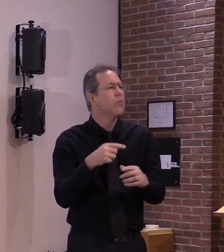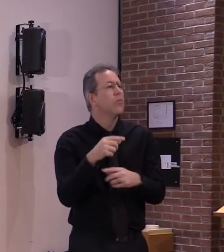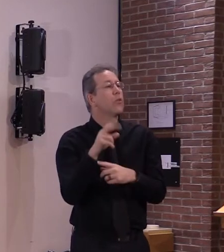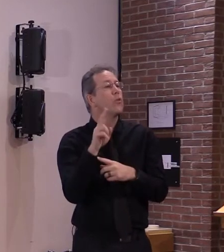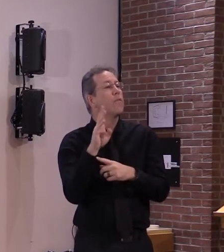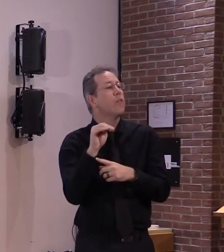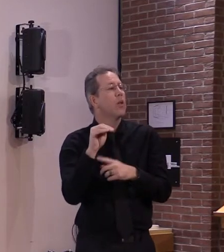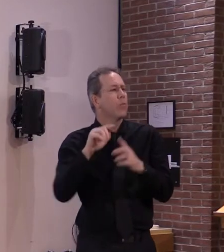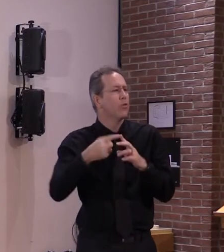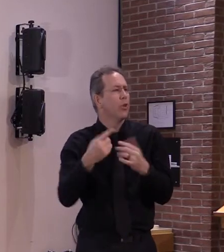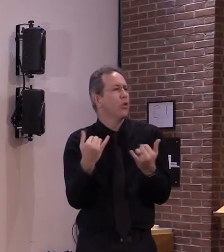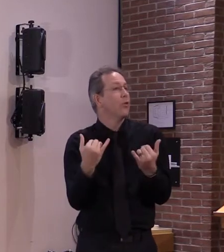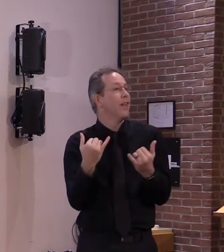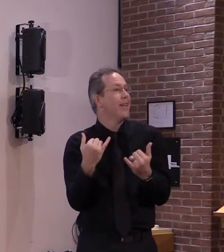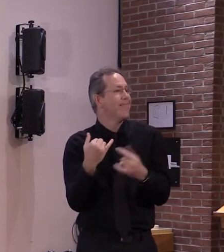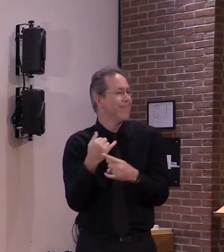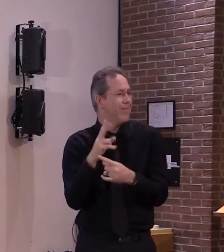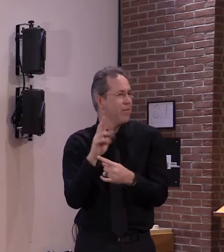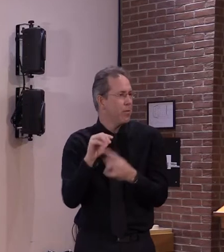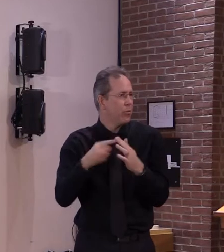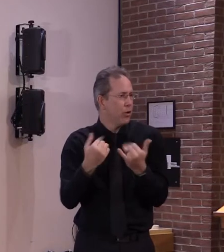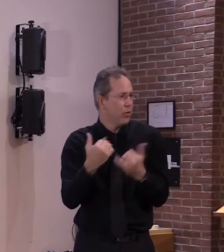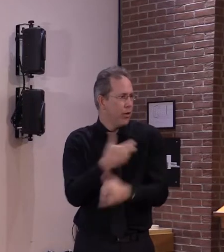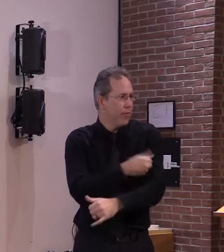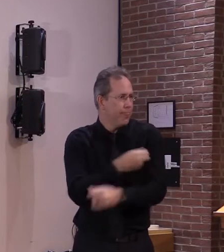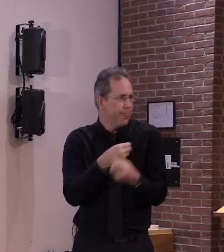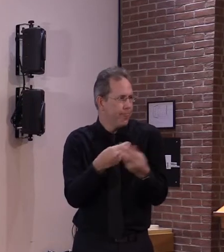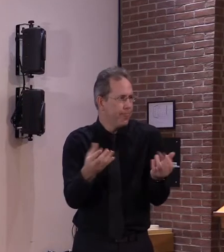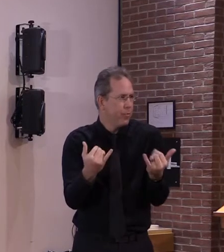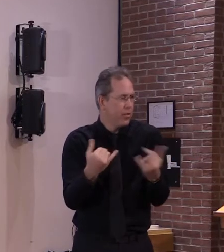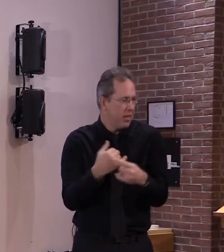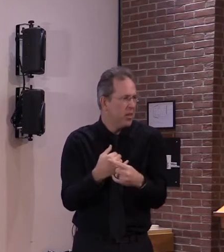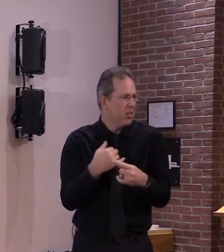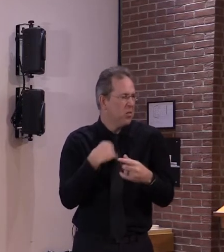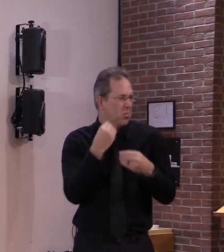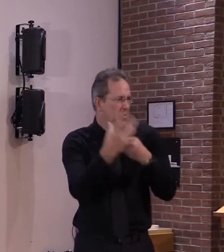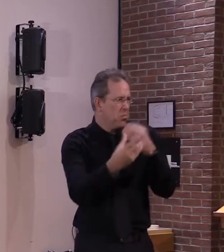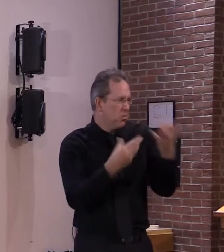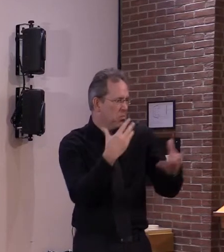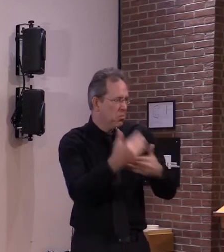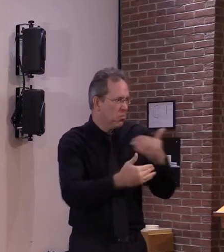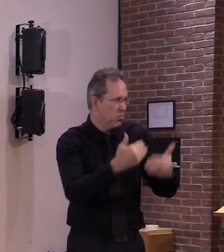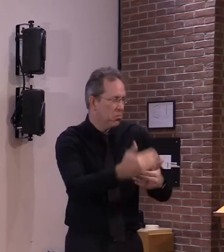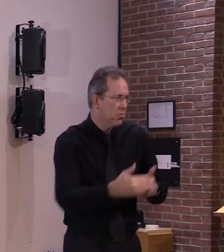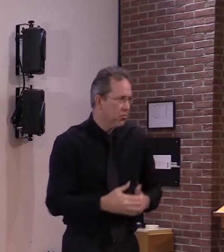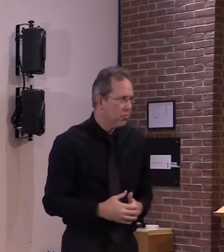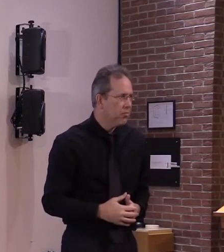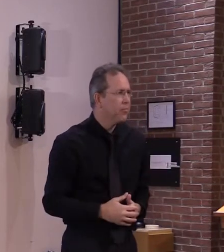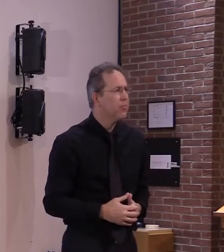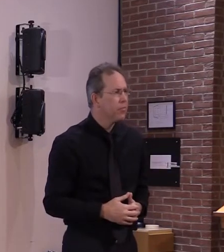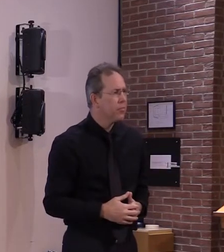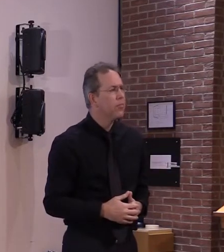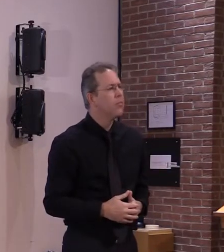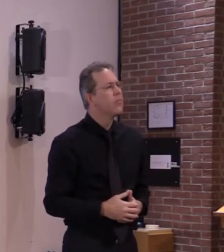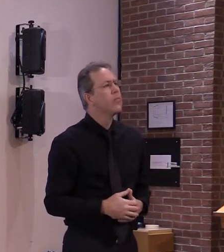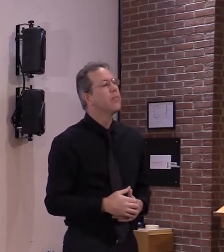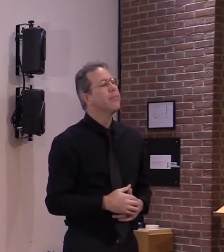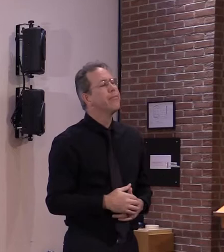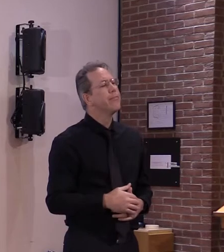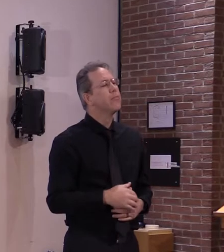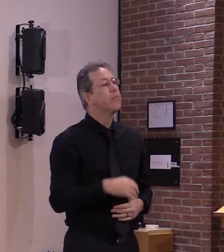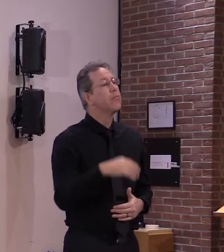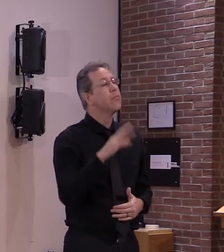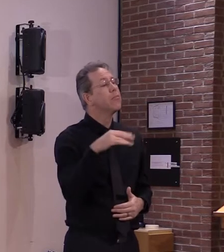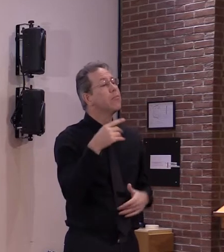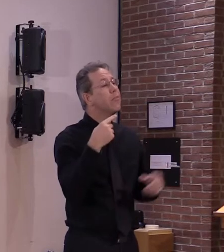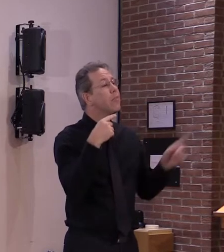as you might imagine education and training is being provided at an accelerated rate right